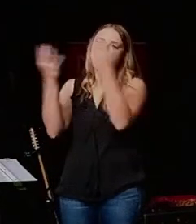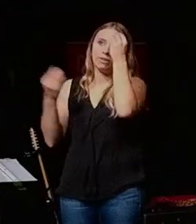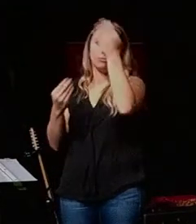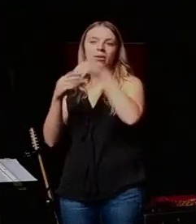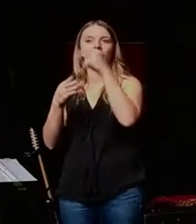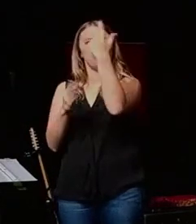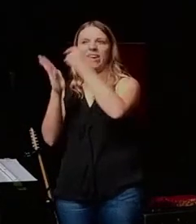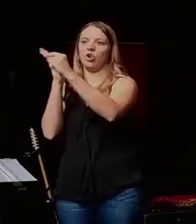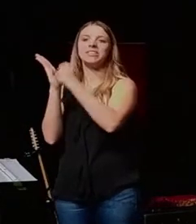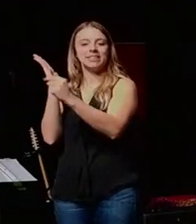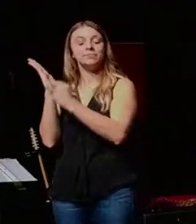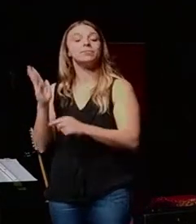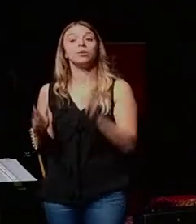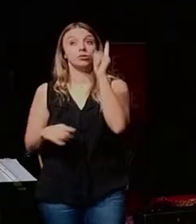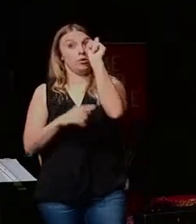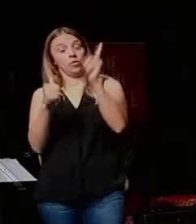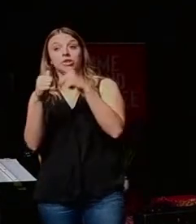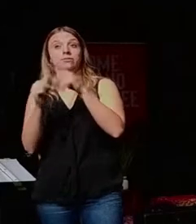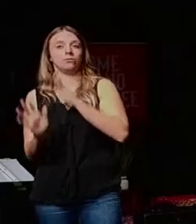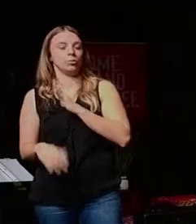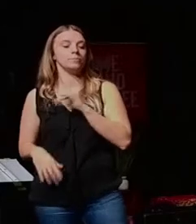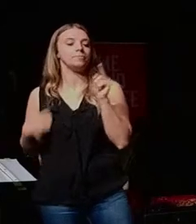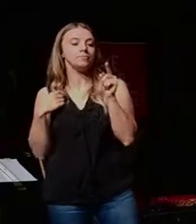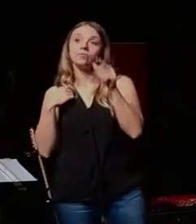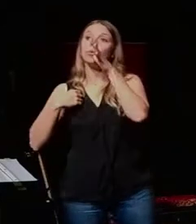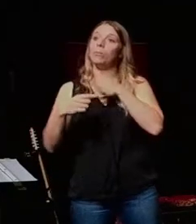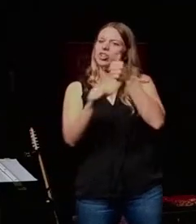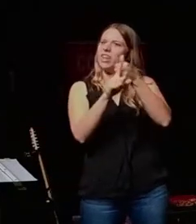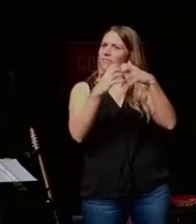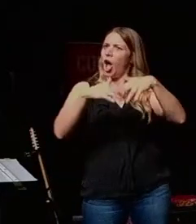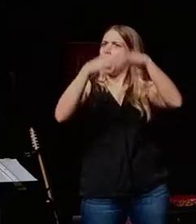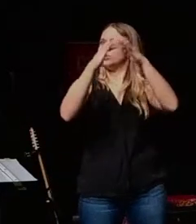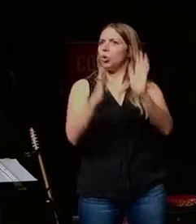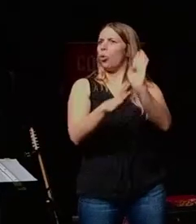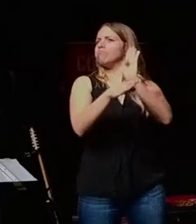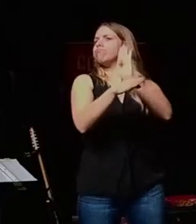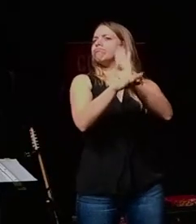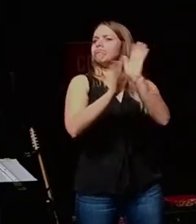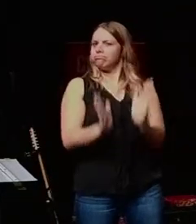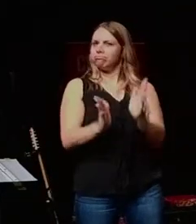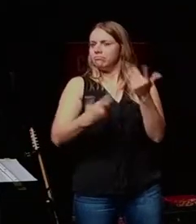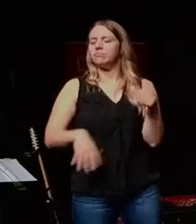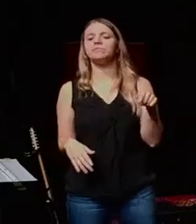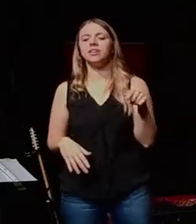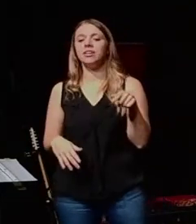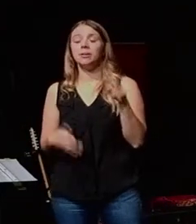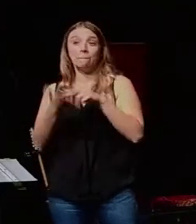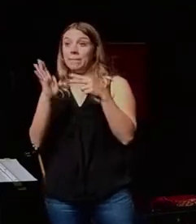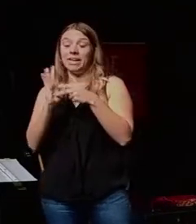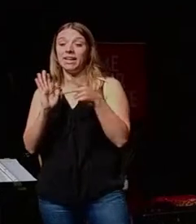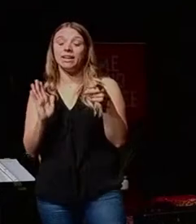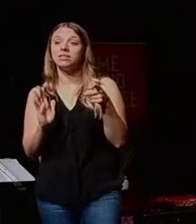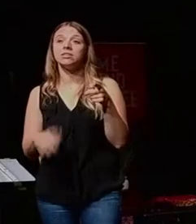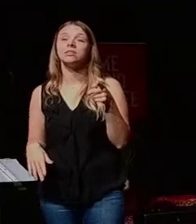cool thing was that she was an entrepreneur. And if she was an entrepreneur, what it means is